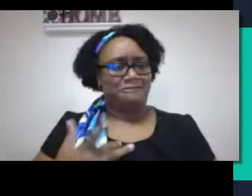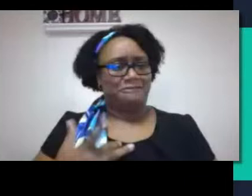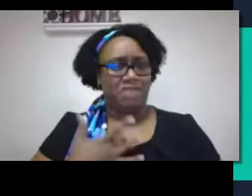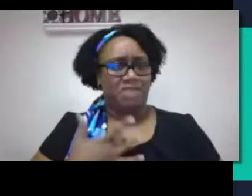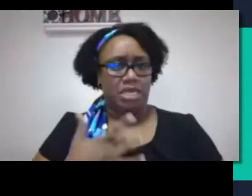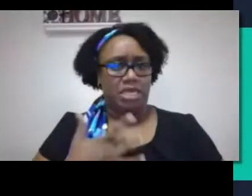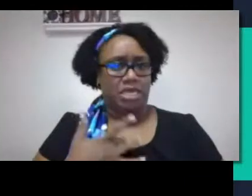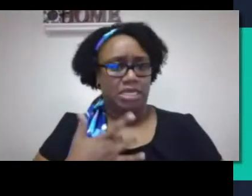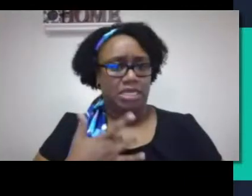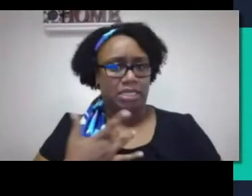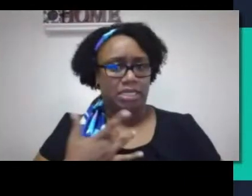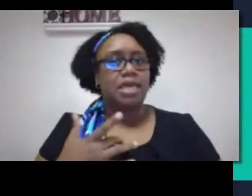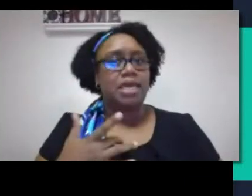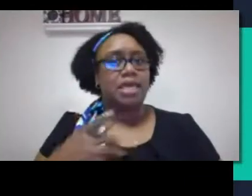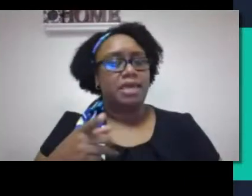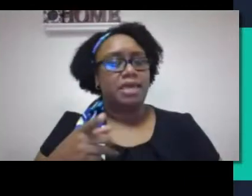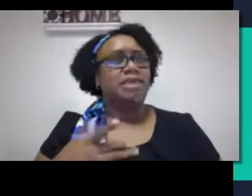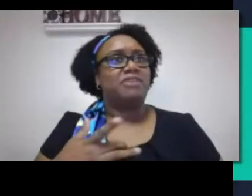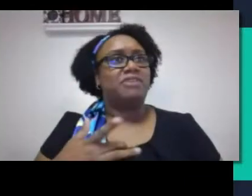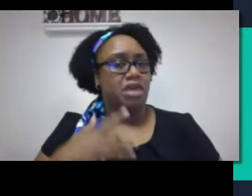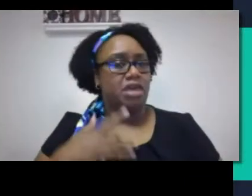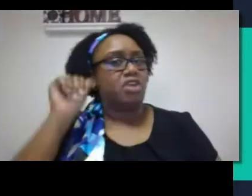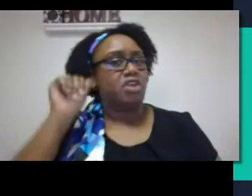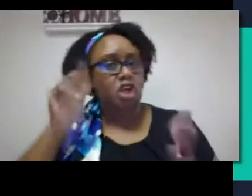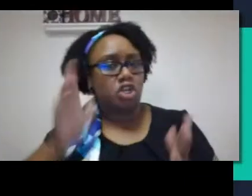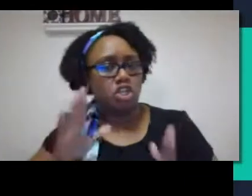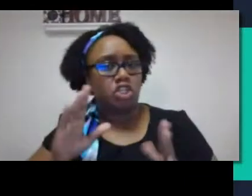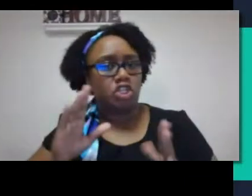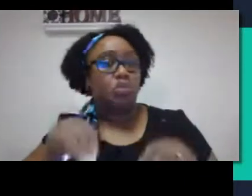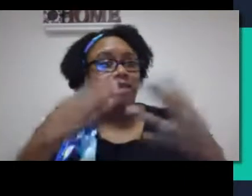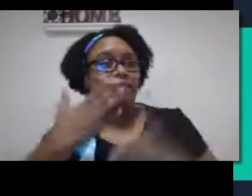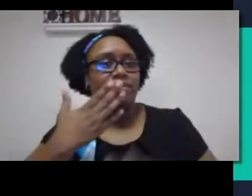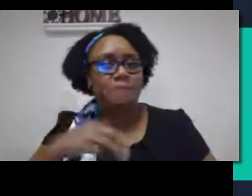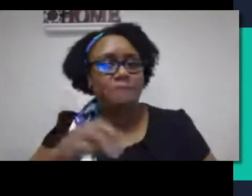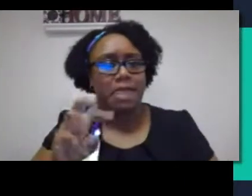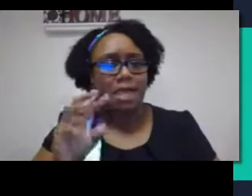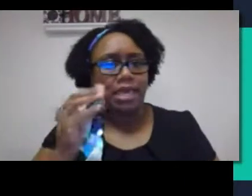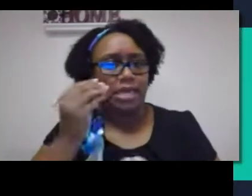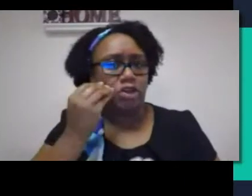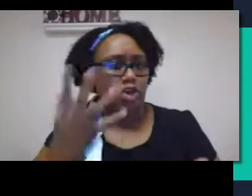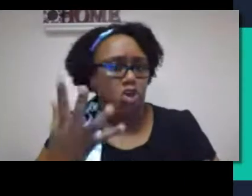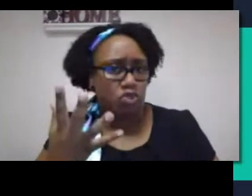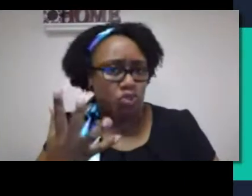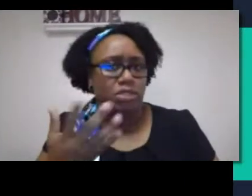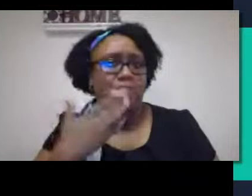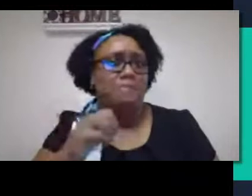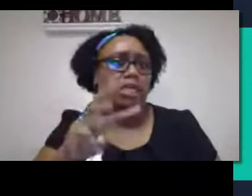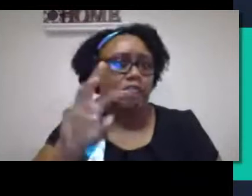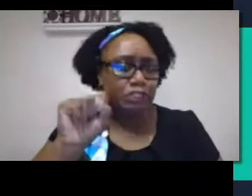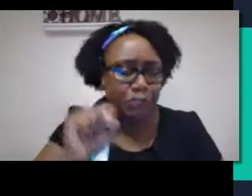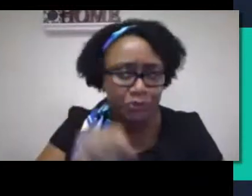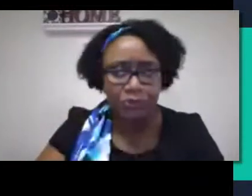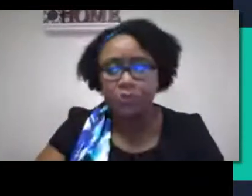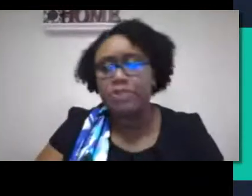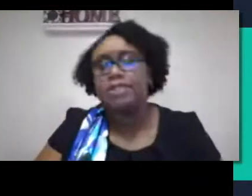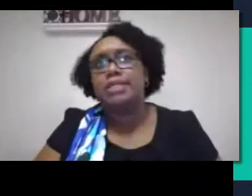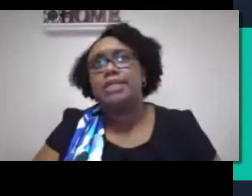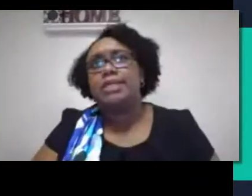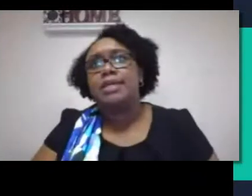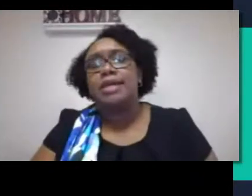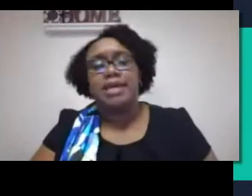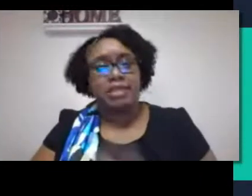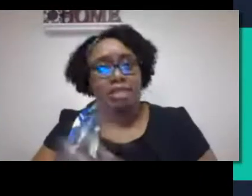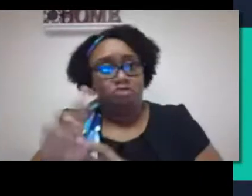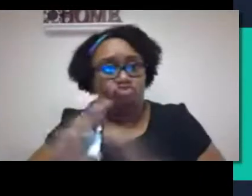is really touching, is not a single word that they remember from the audiologist versus